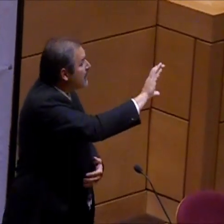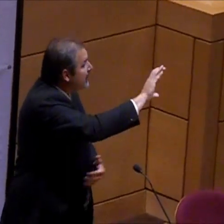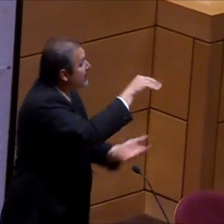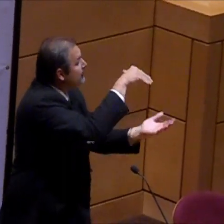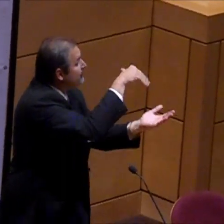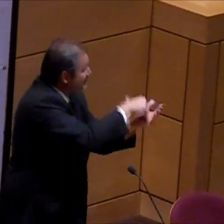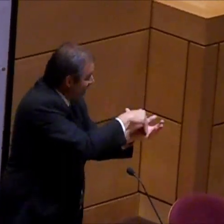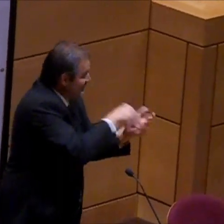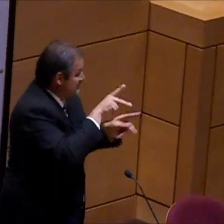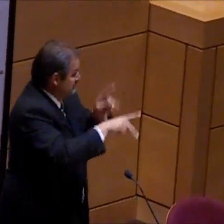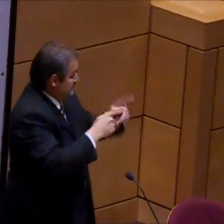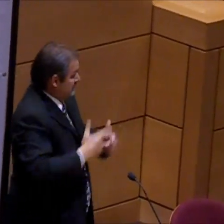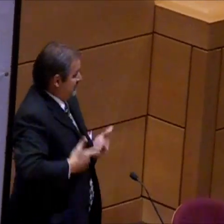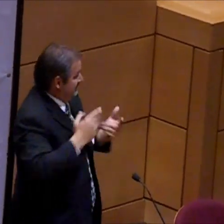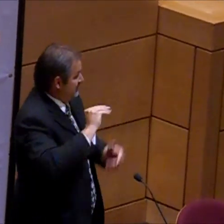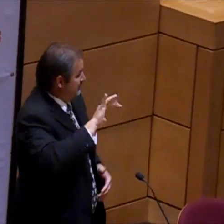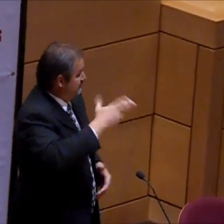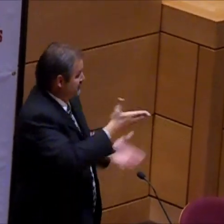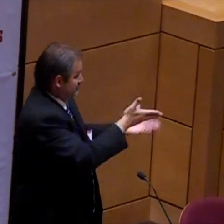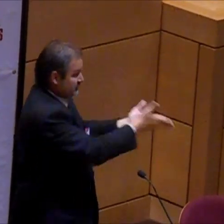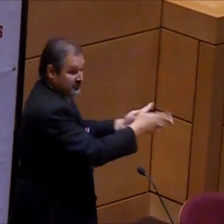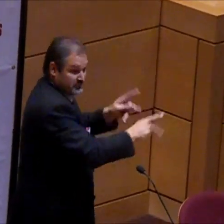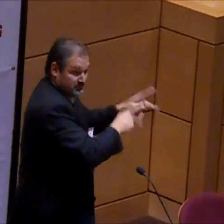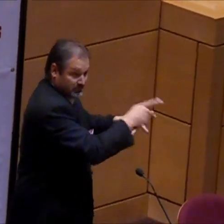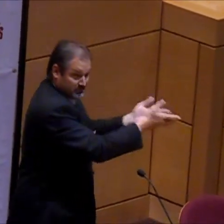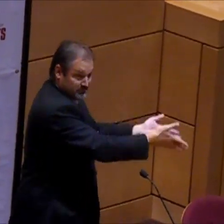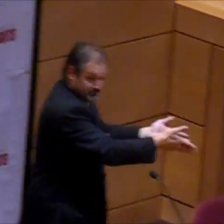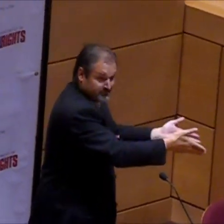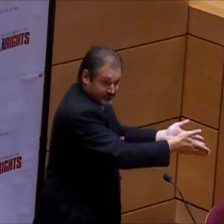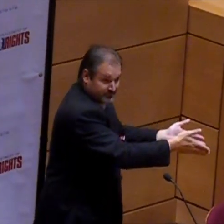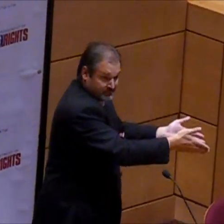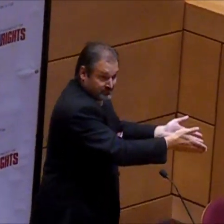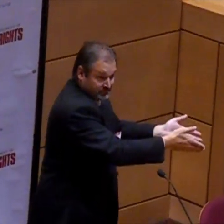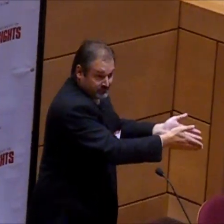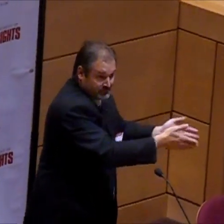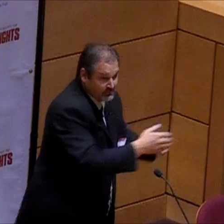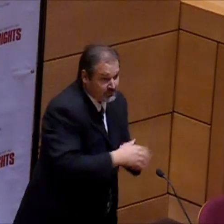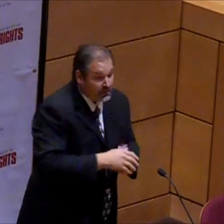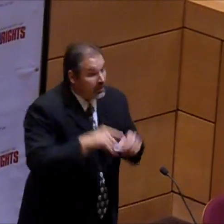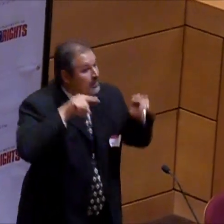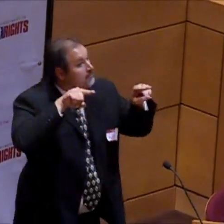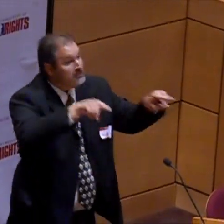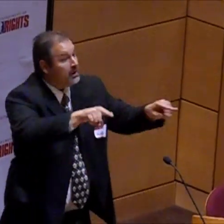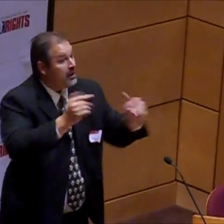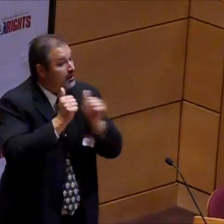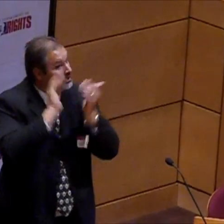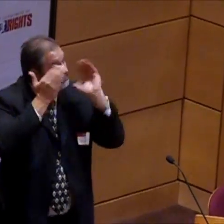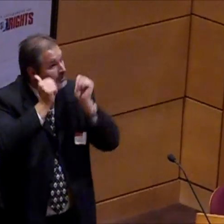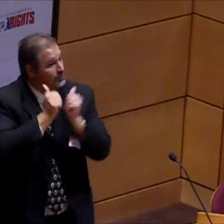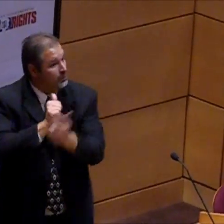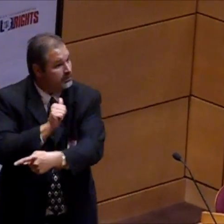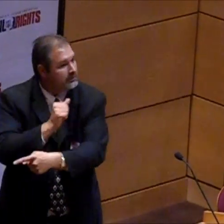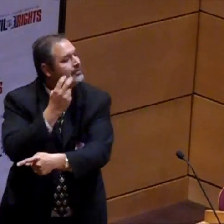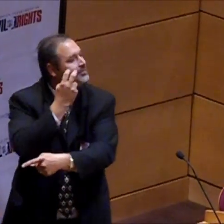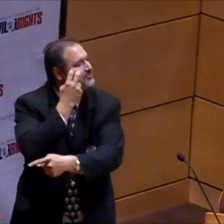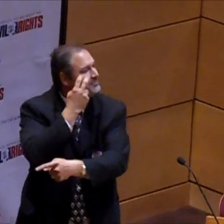And and we have about 900,000 people living in the state of Michigan with some sort of hearing loss. And